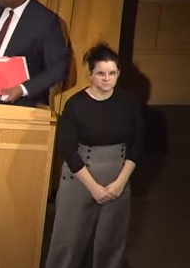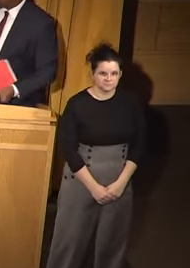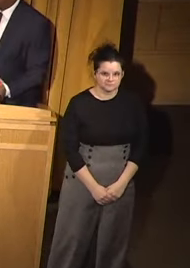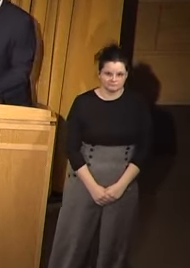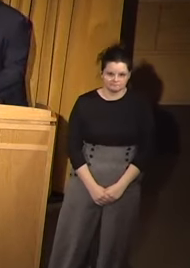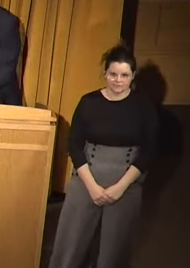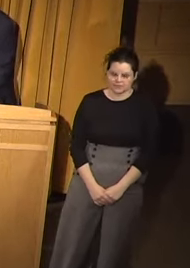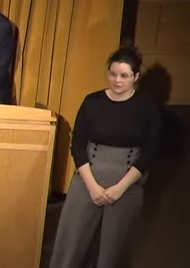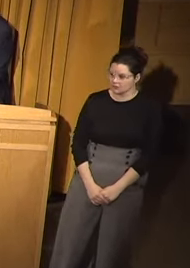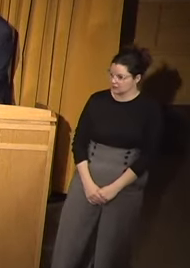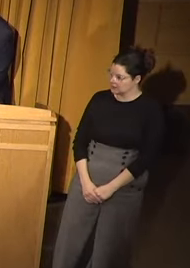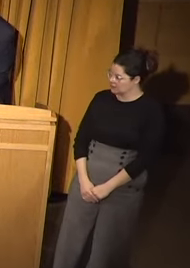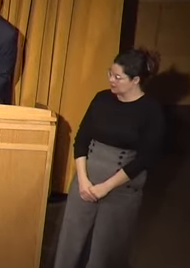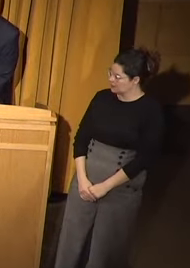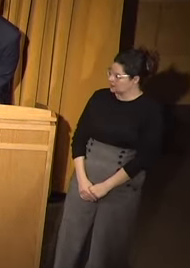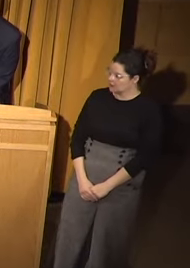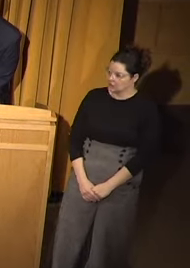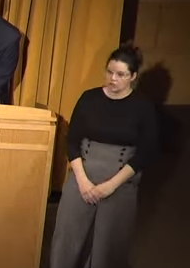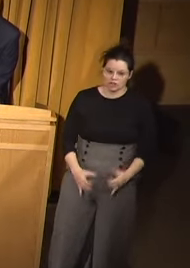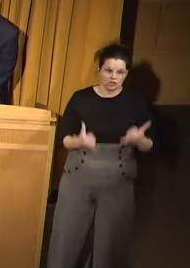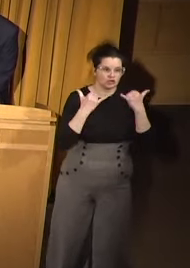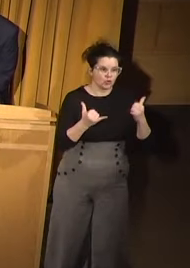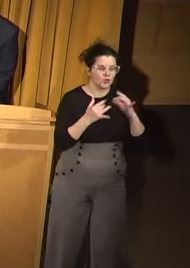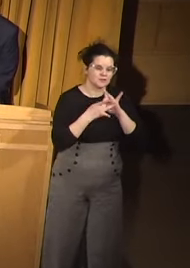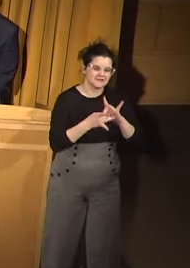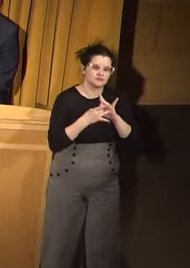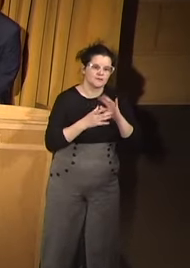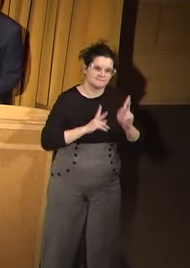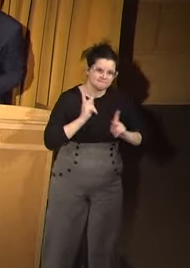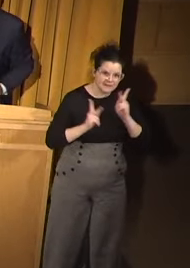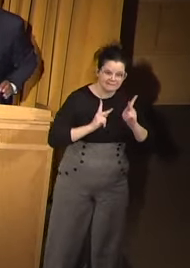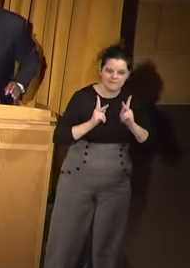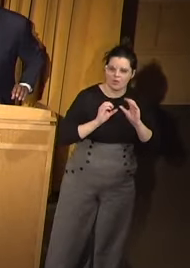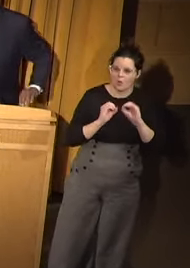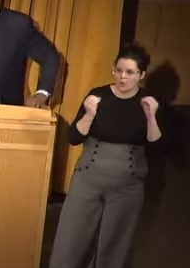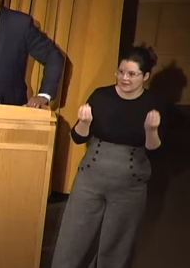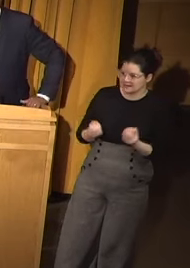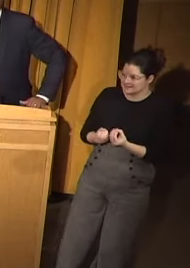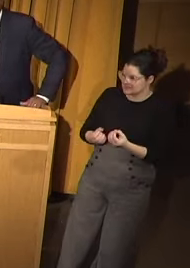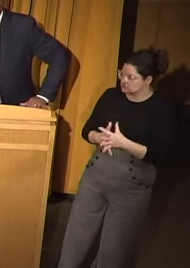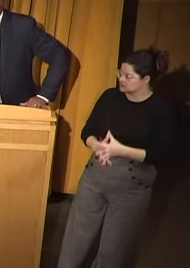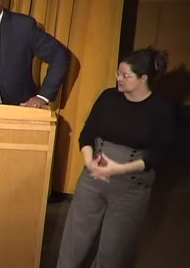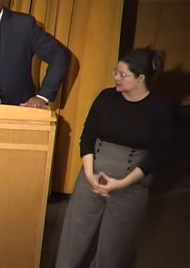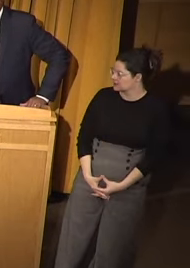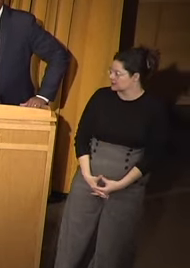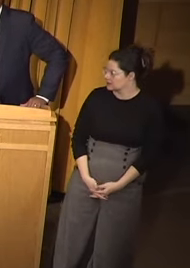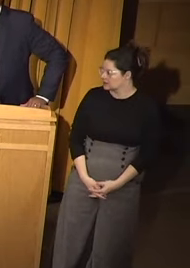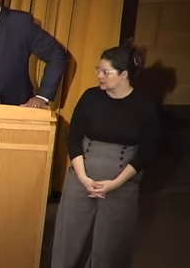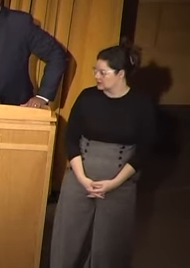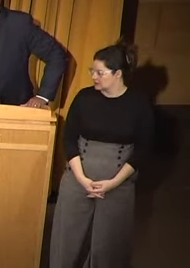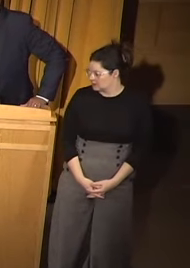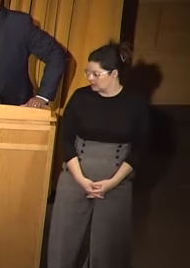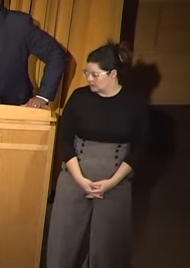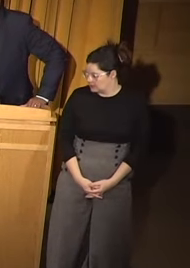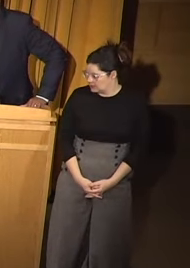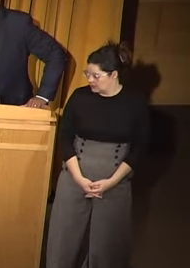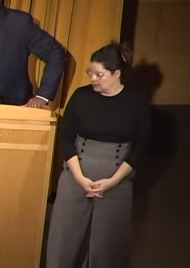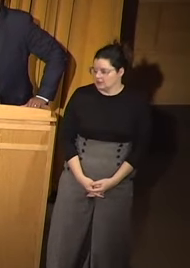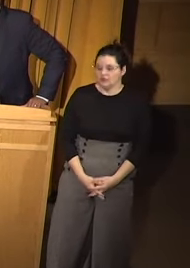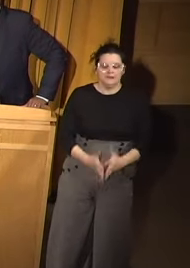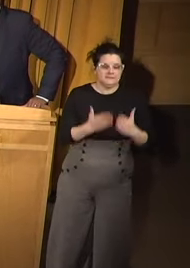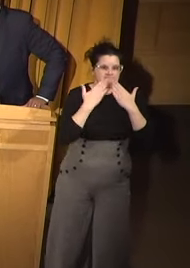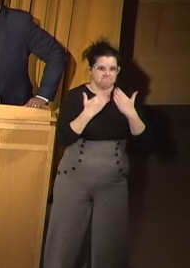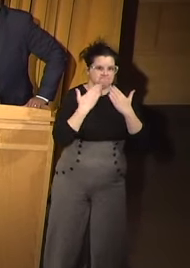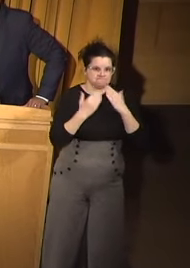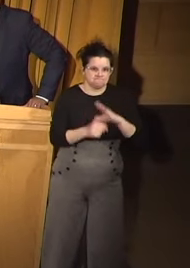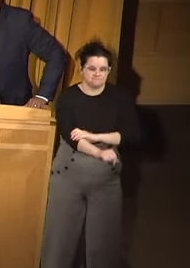Again, current relationships with people, organizations, and... Thank you.